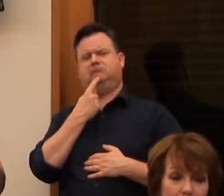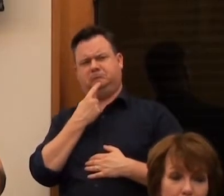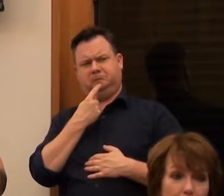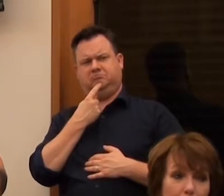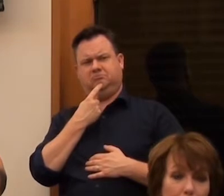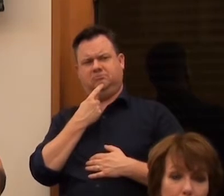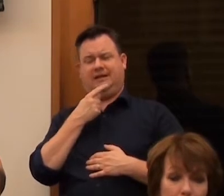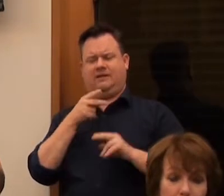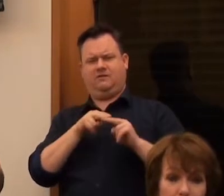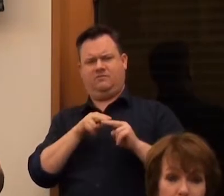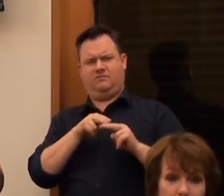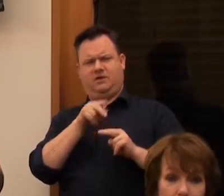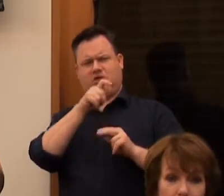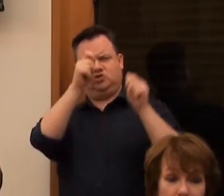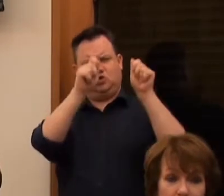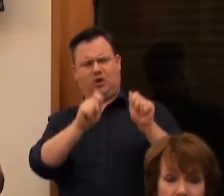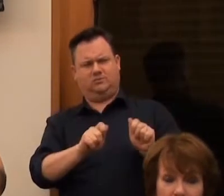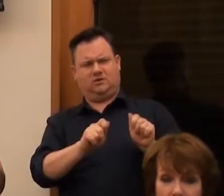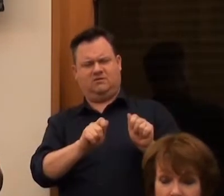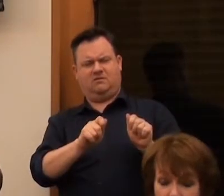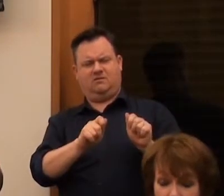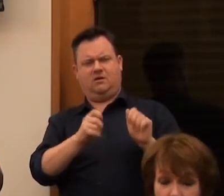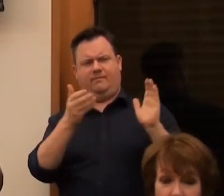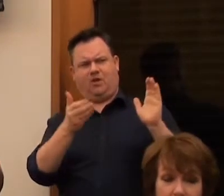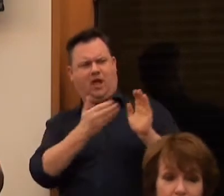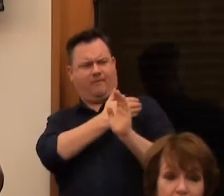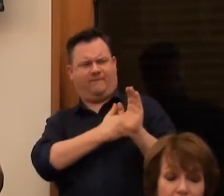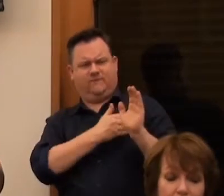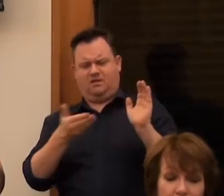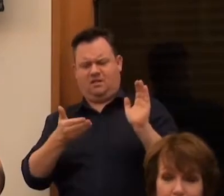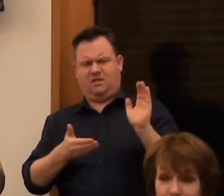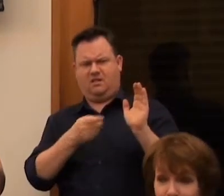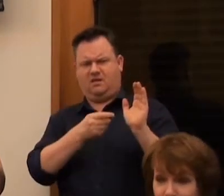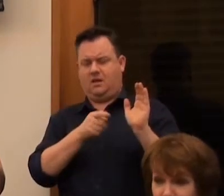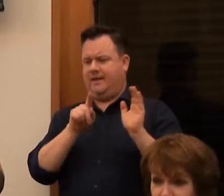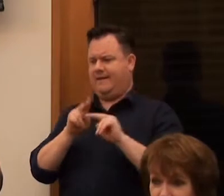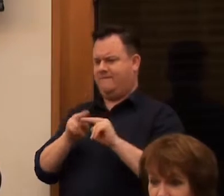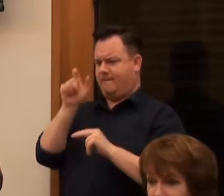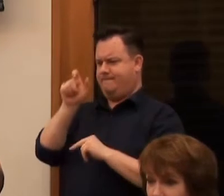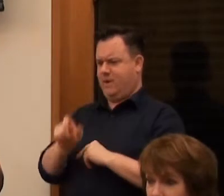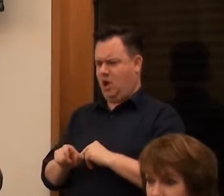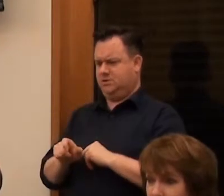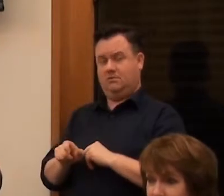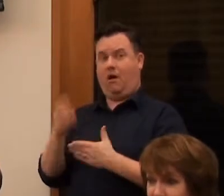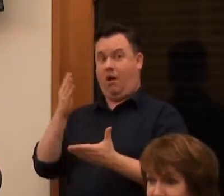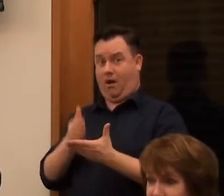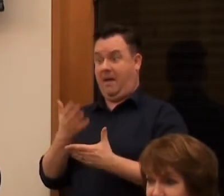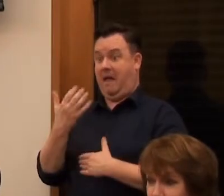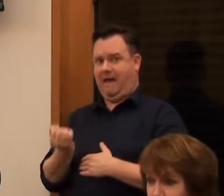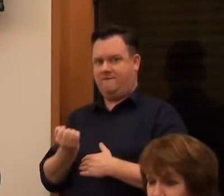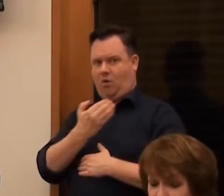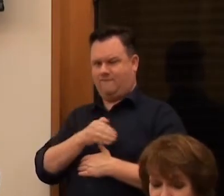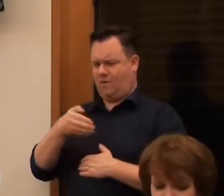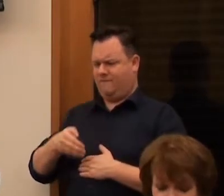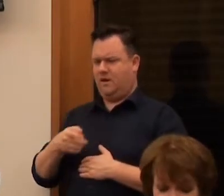shape was the same as a sculpture, what would these people say? And I thought they'd probably feel a little bit differently. So then